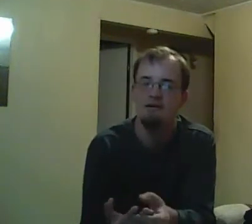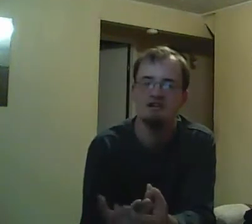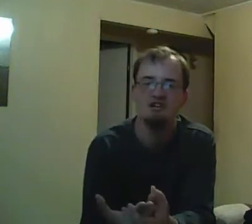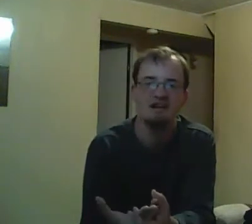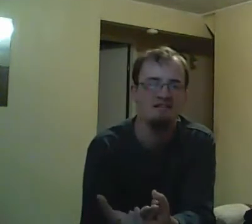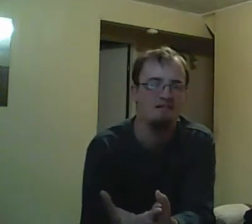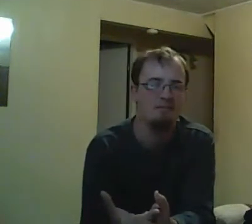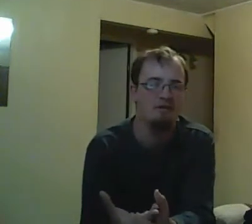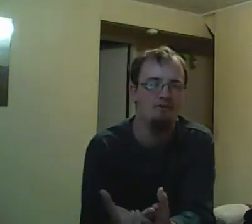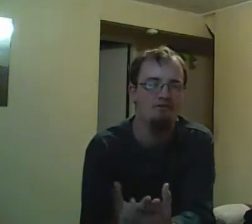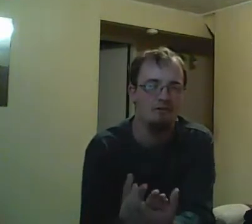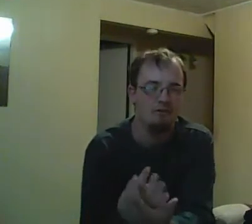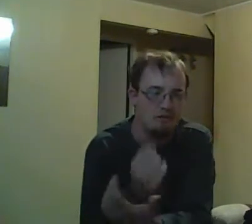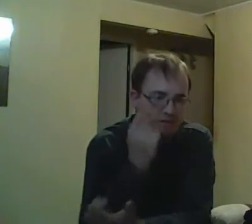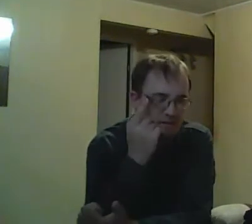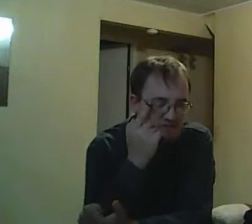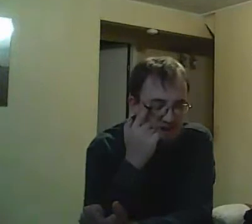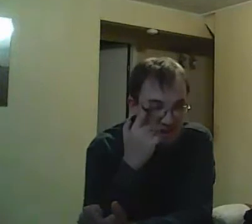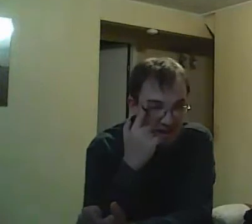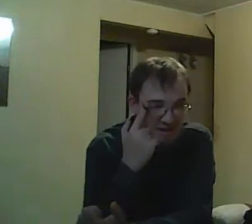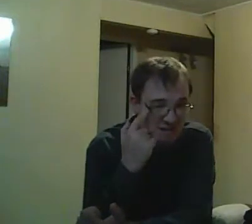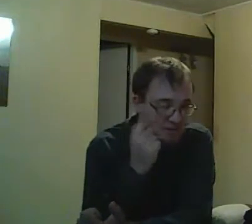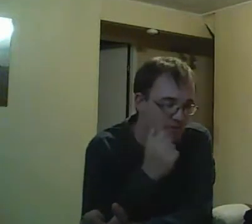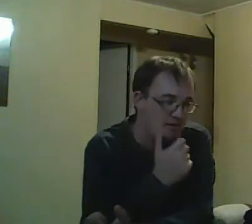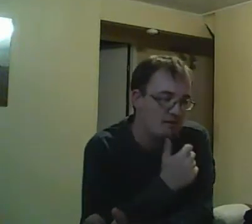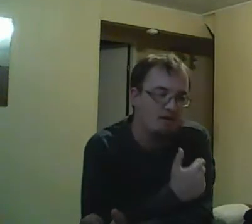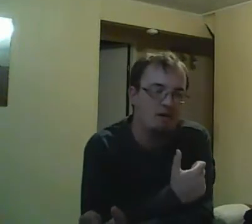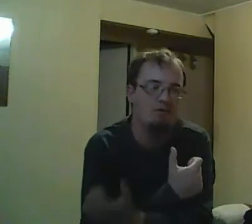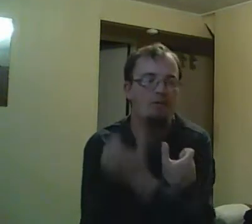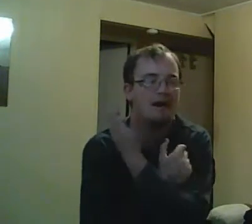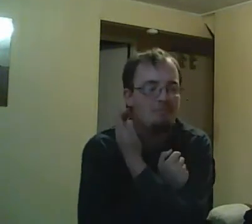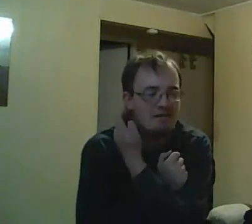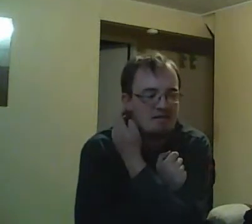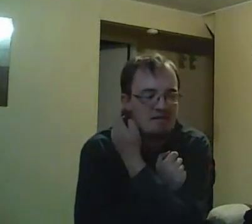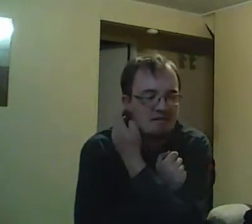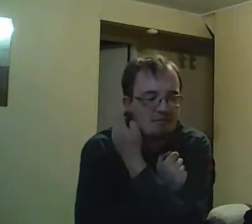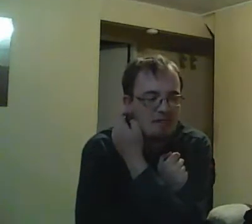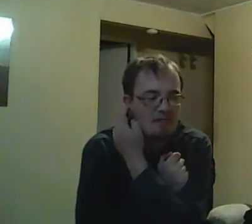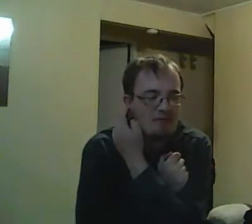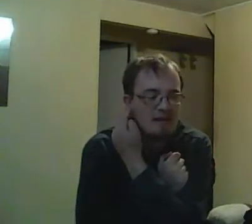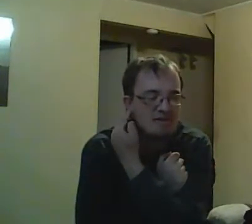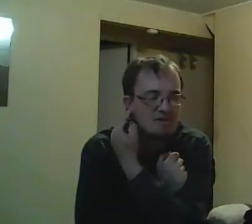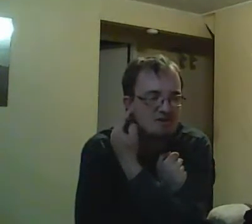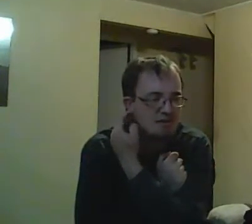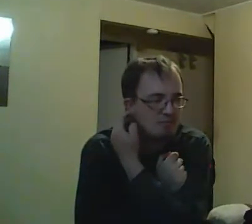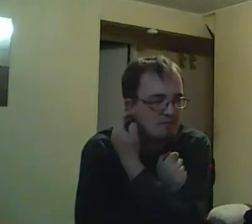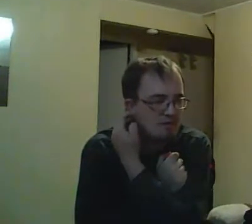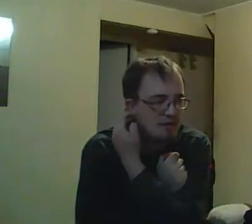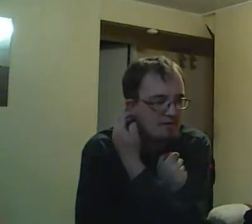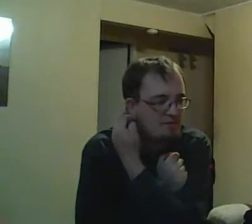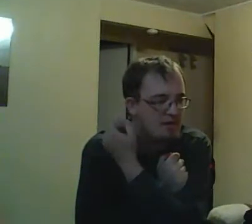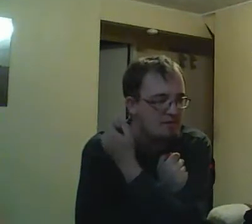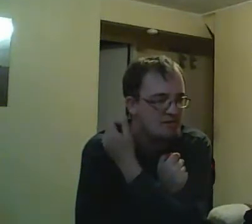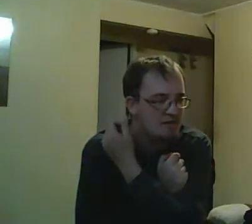a kiss. What are you doing? I thought you loved me. I only pitied you. Get a clue.